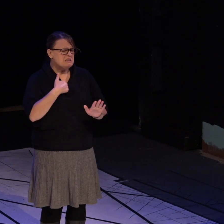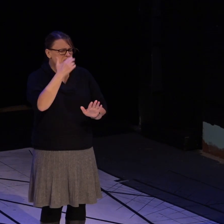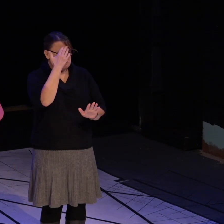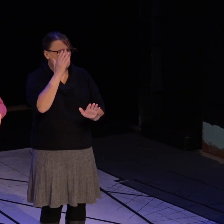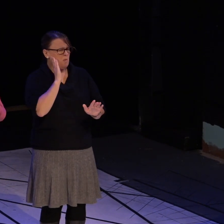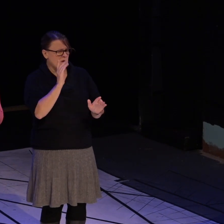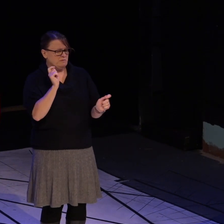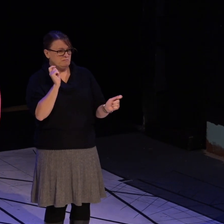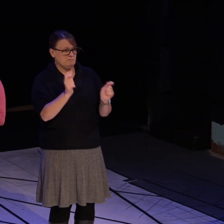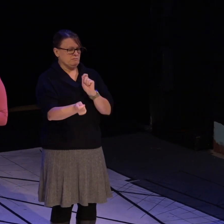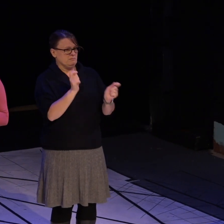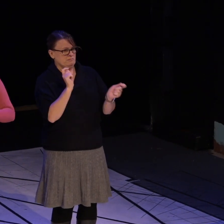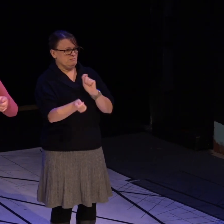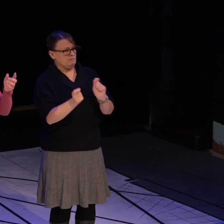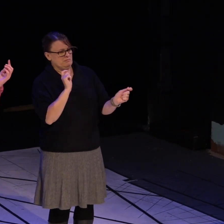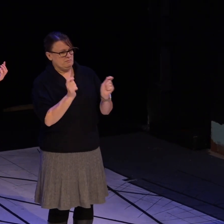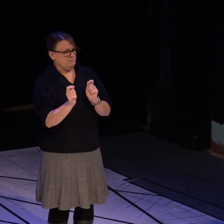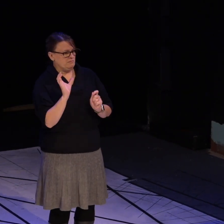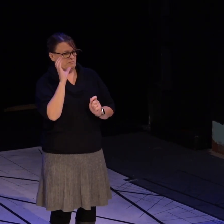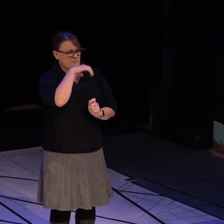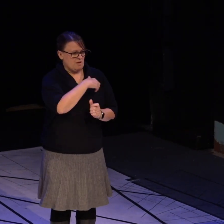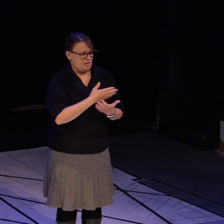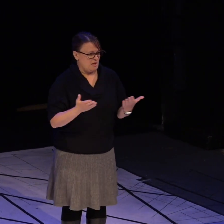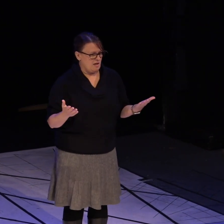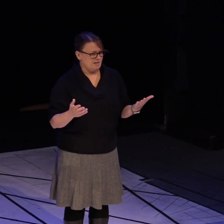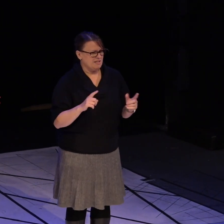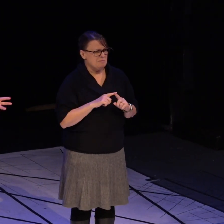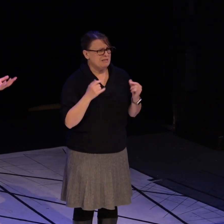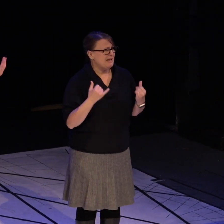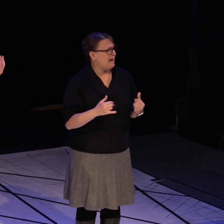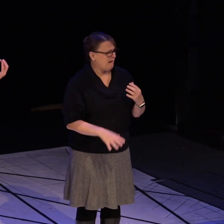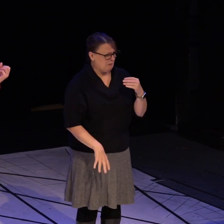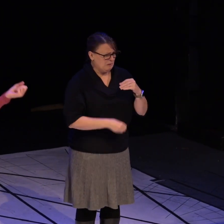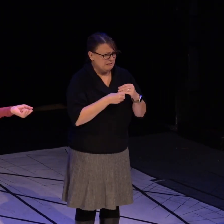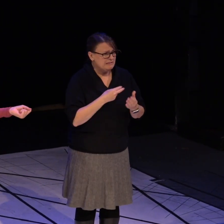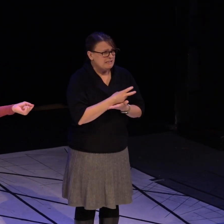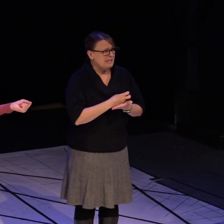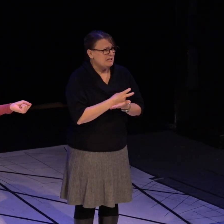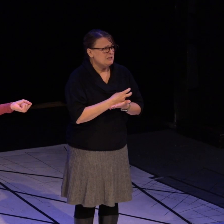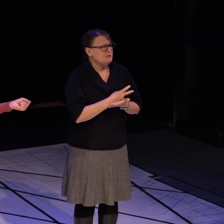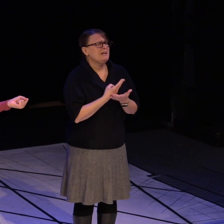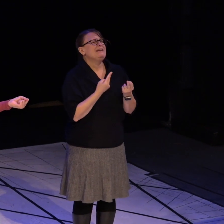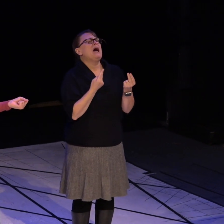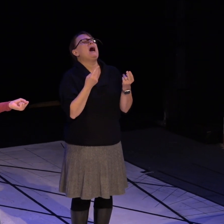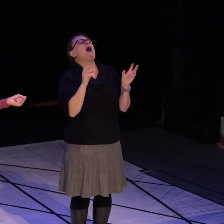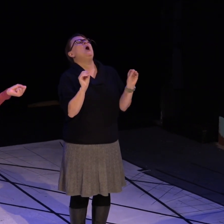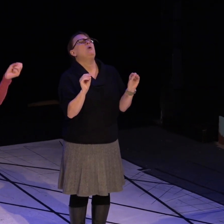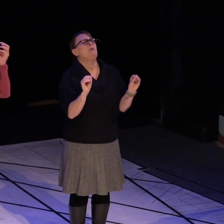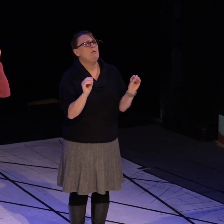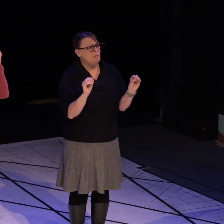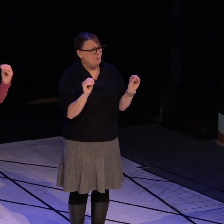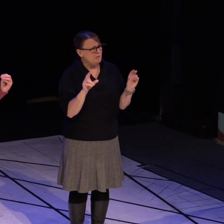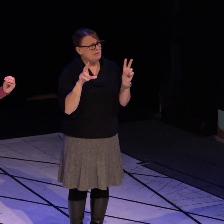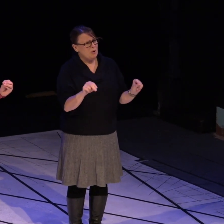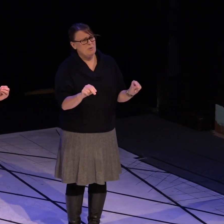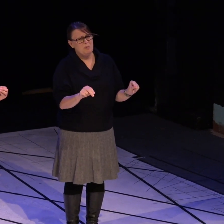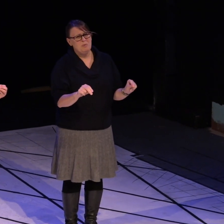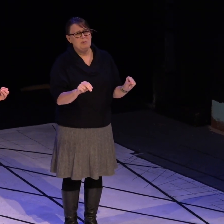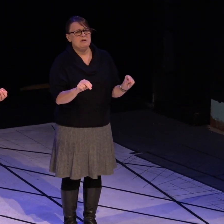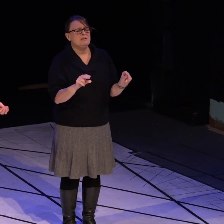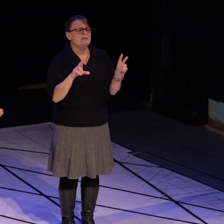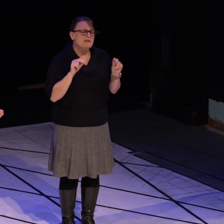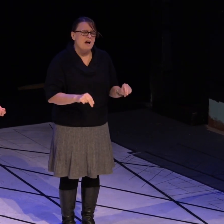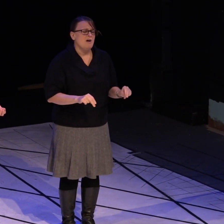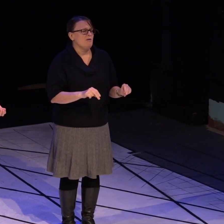things soon already, and now adding in seizures? No! This was the most